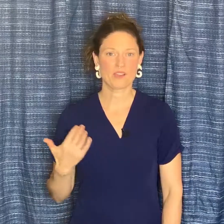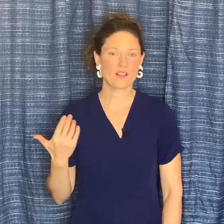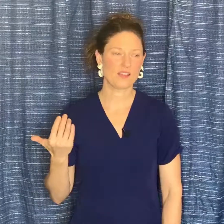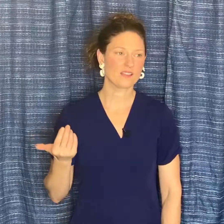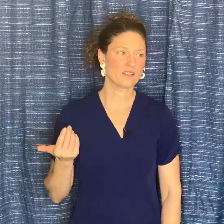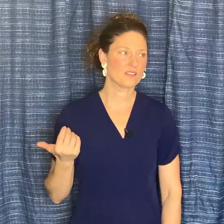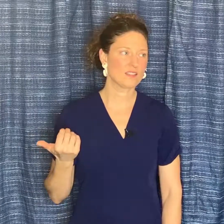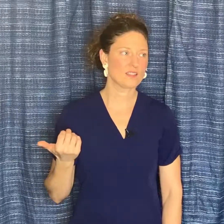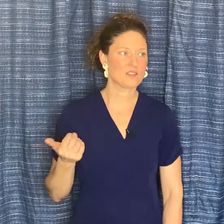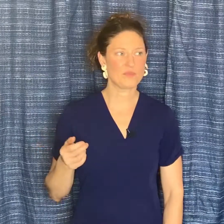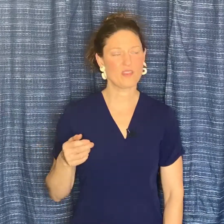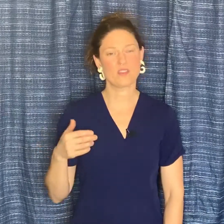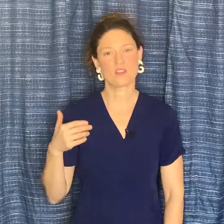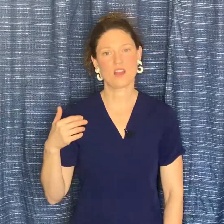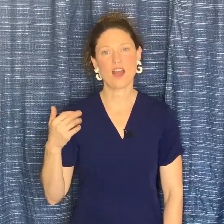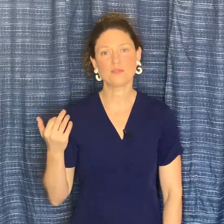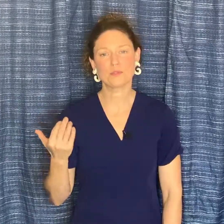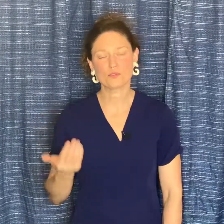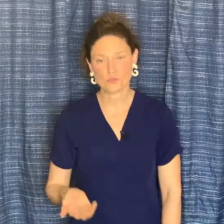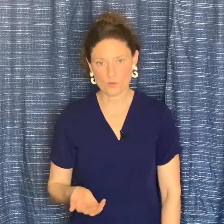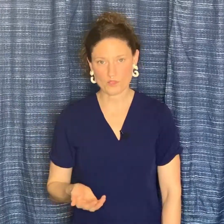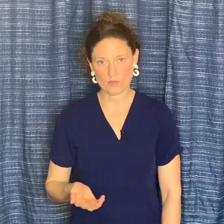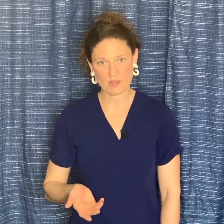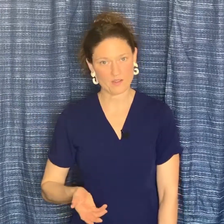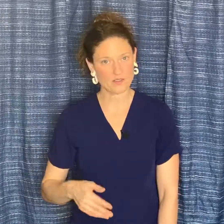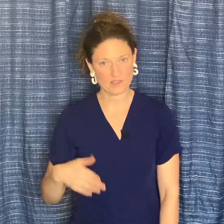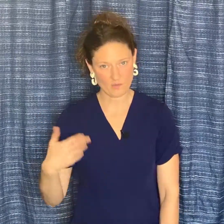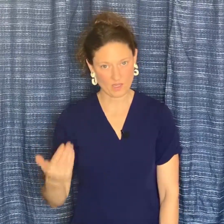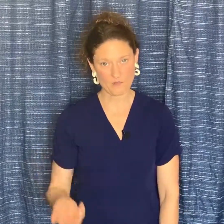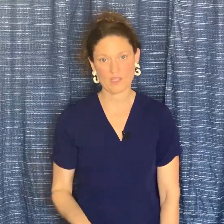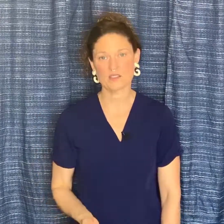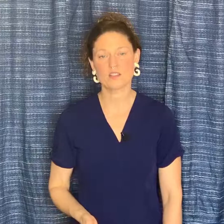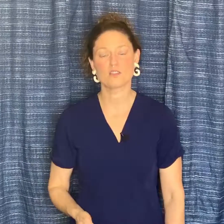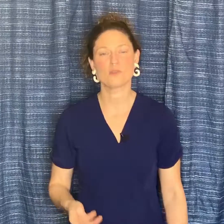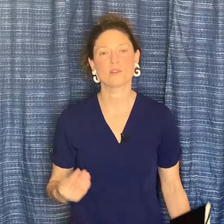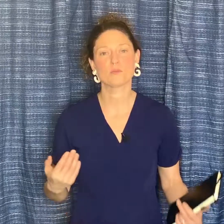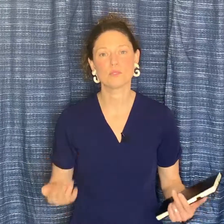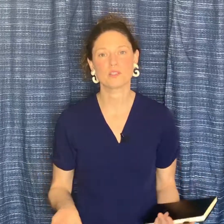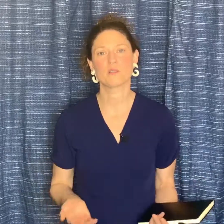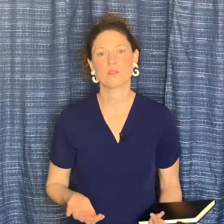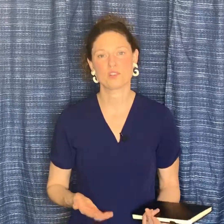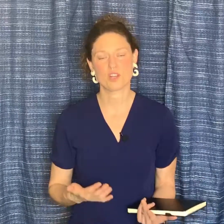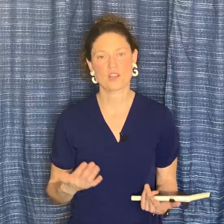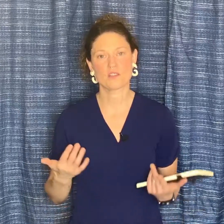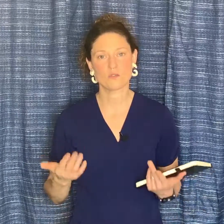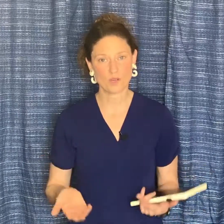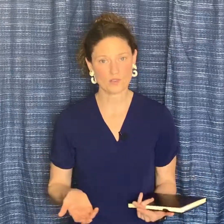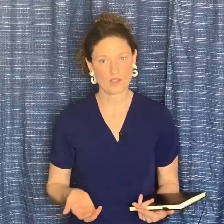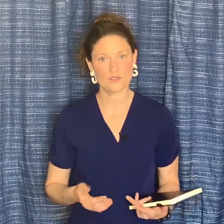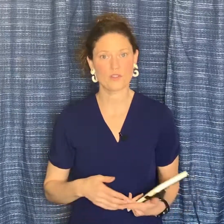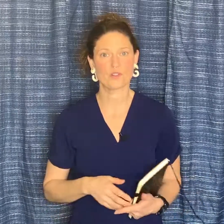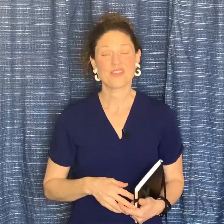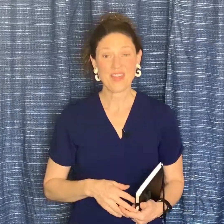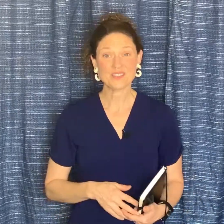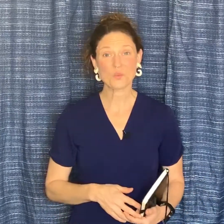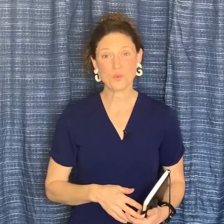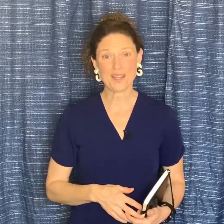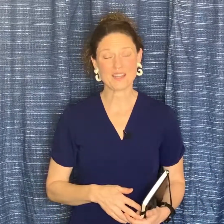a client says to me, I feel so much better since I've been coming to see you. I really appreciate the work that you do. That's a win.